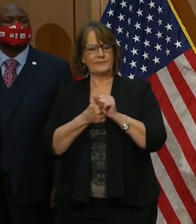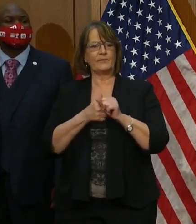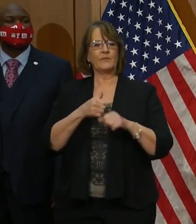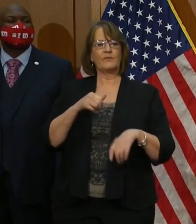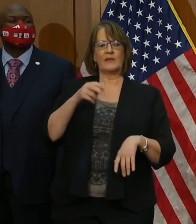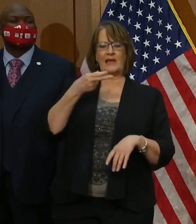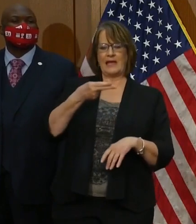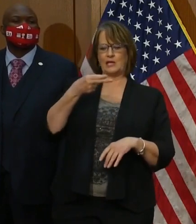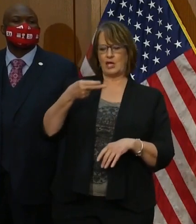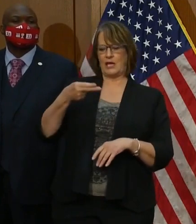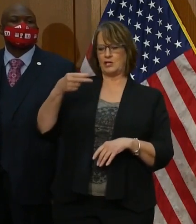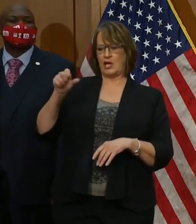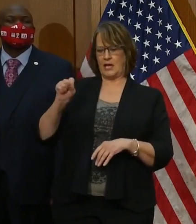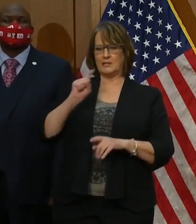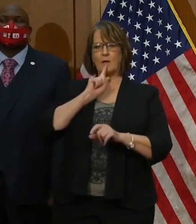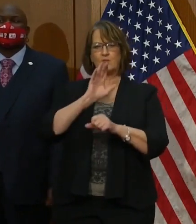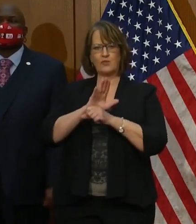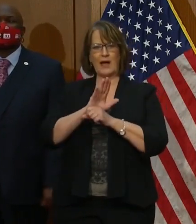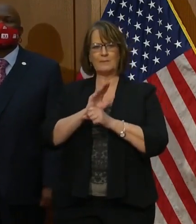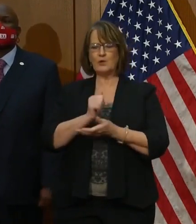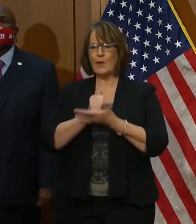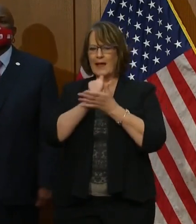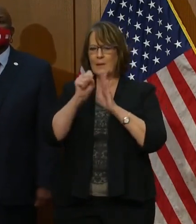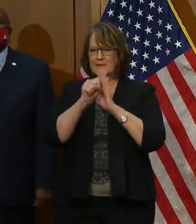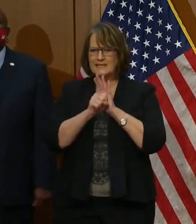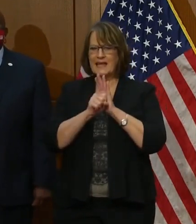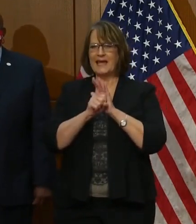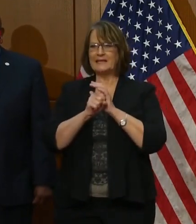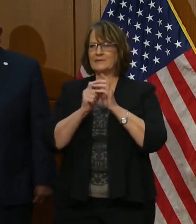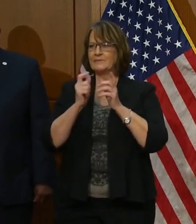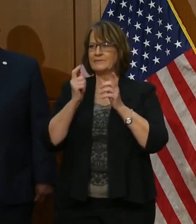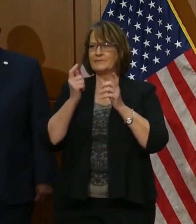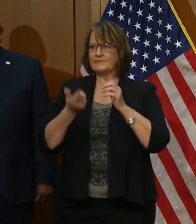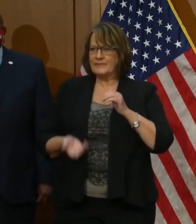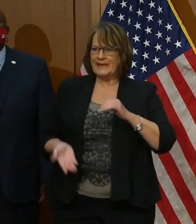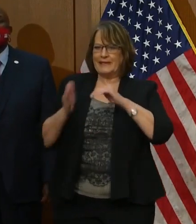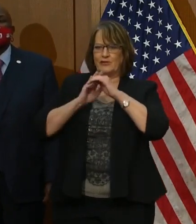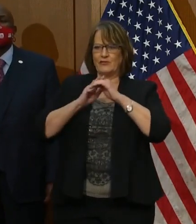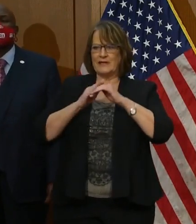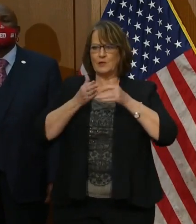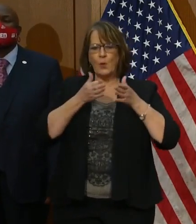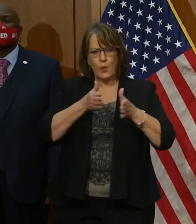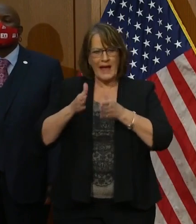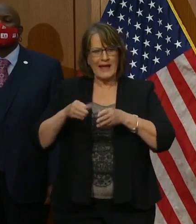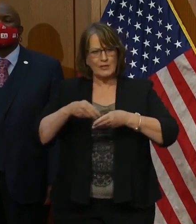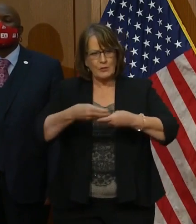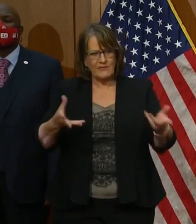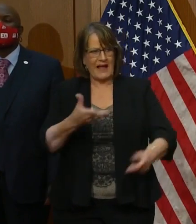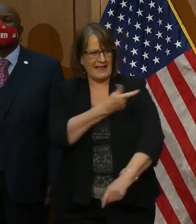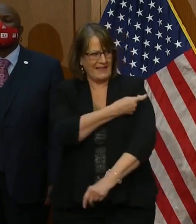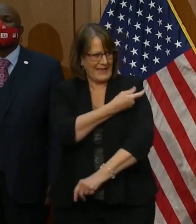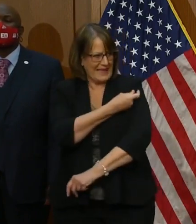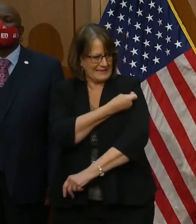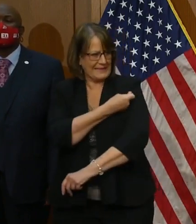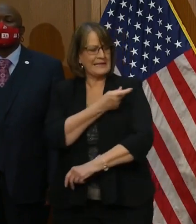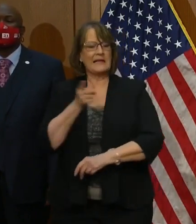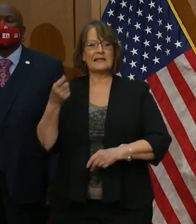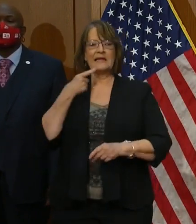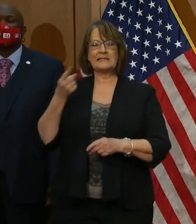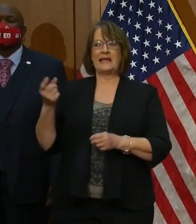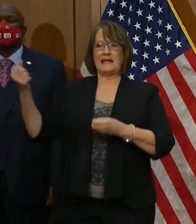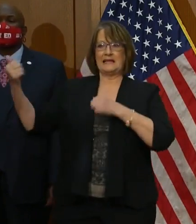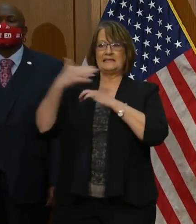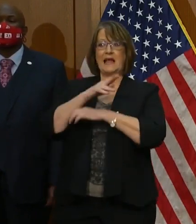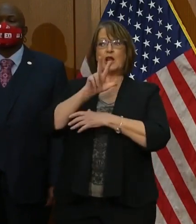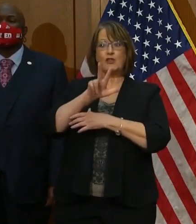HHS promised to help states rapidly expand channels for vaccination. And they said they said $3 billion